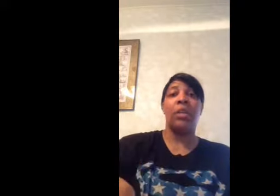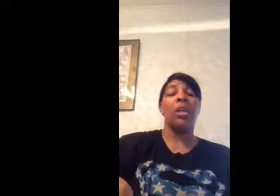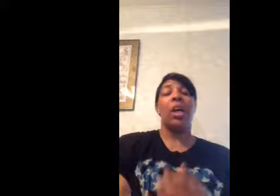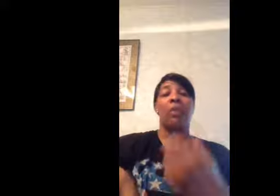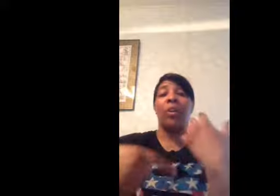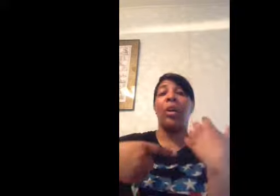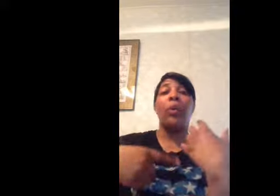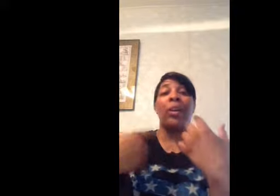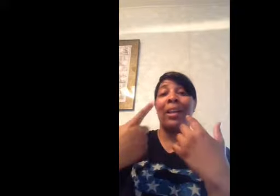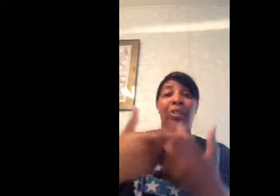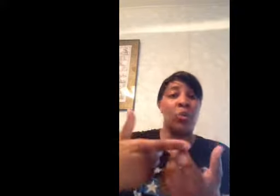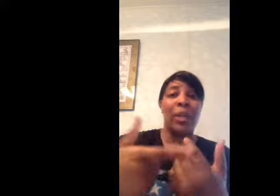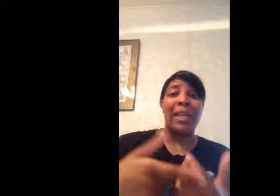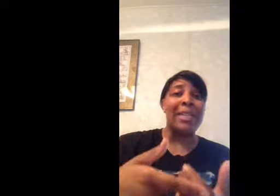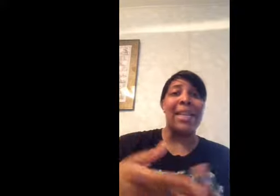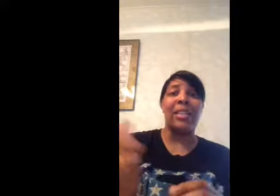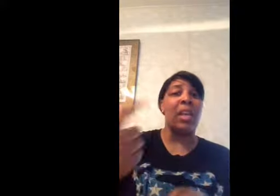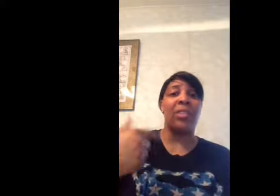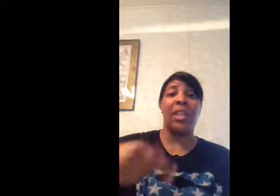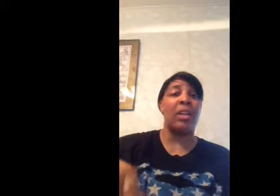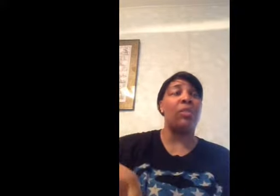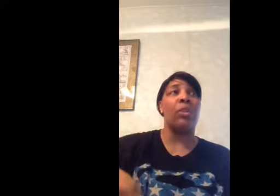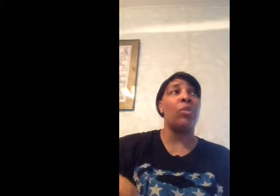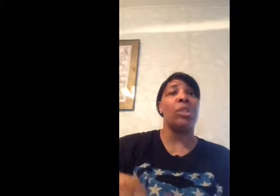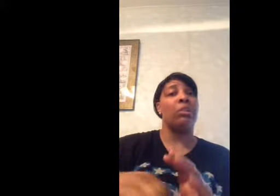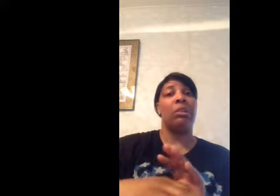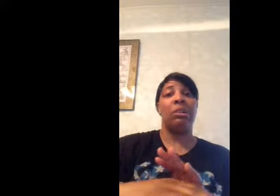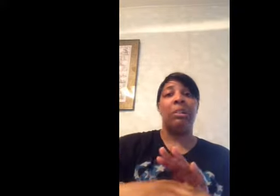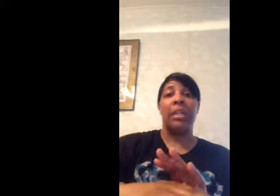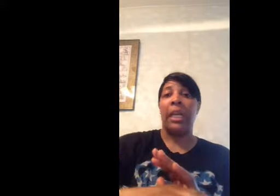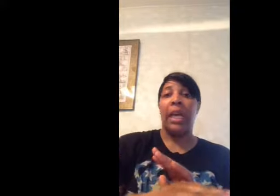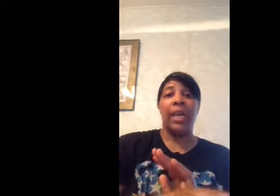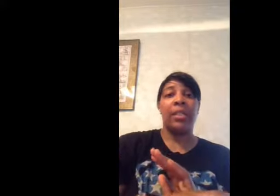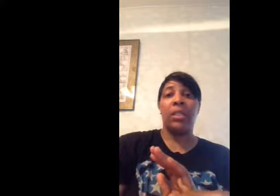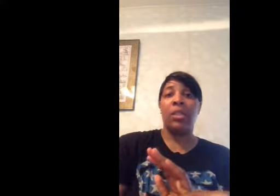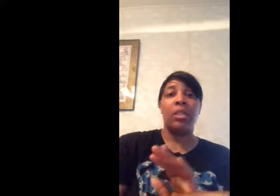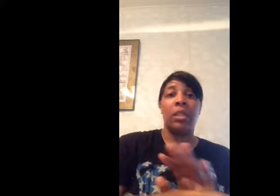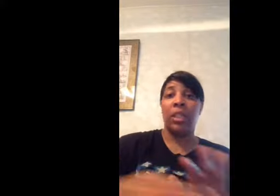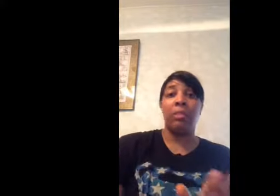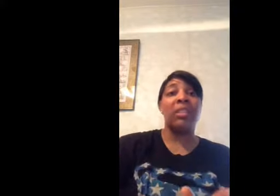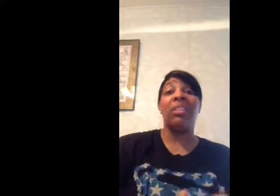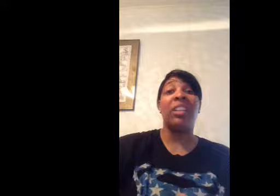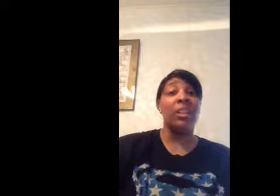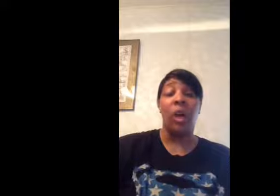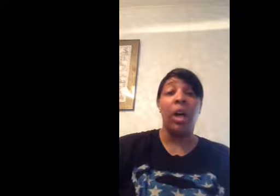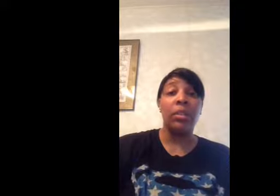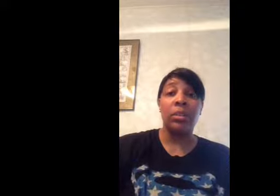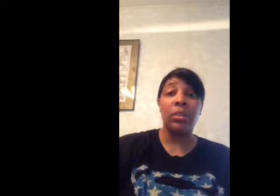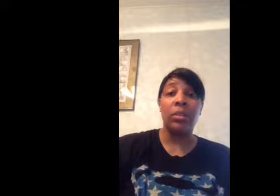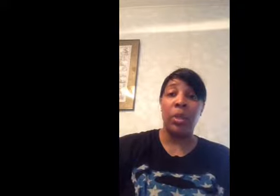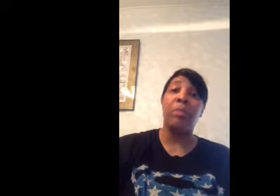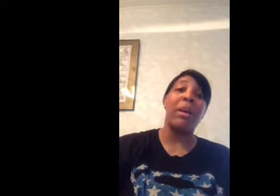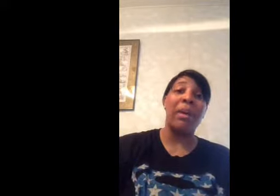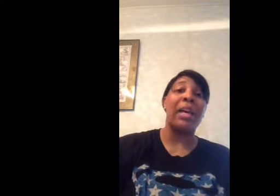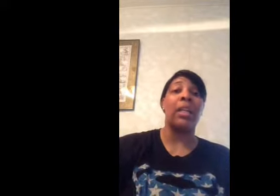I'm very aware that every 28 days I have to get an infusion and it's basically law with my body.